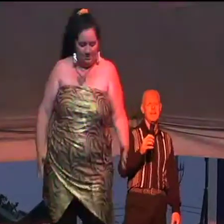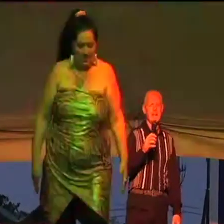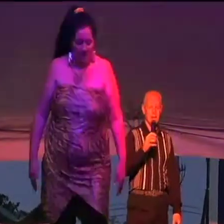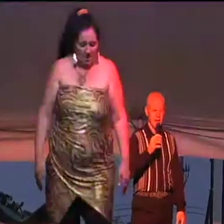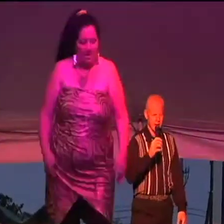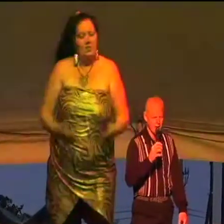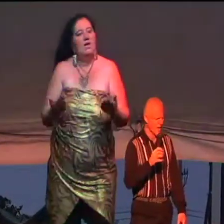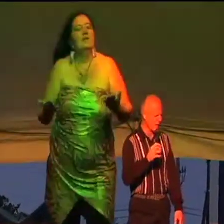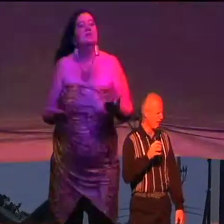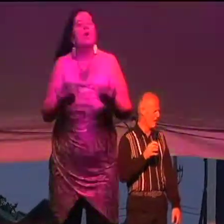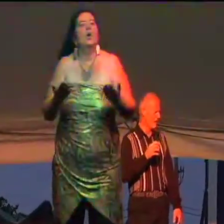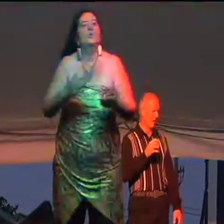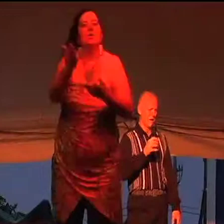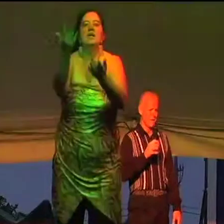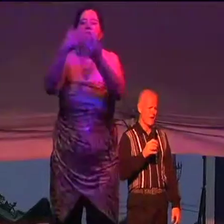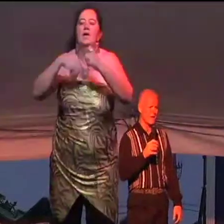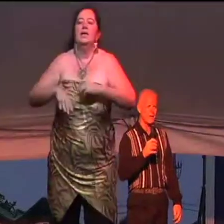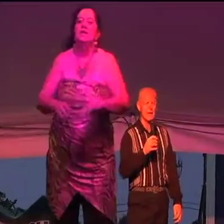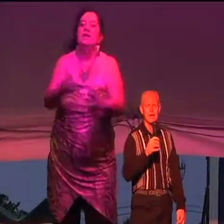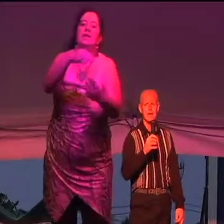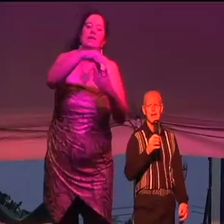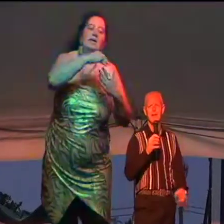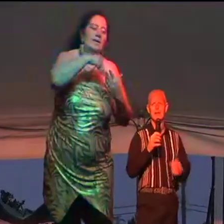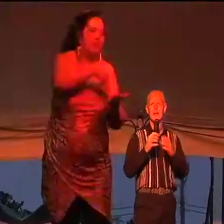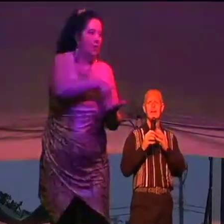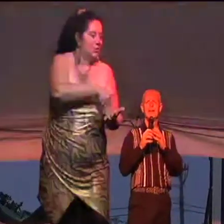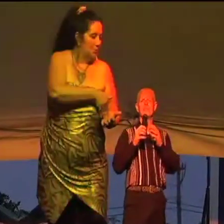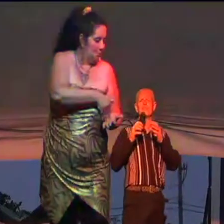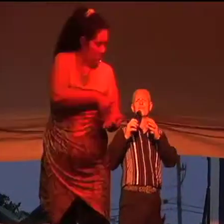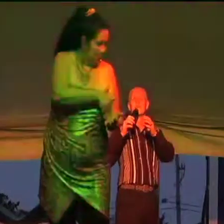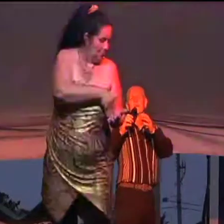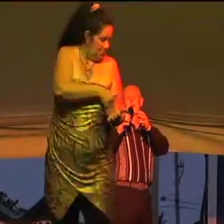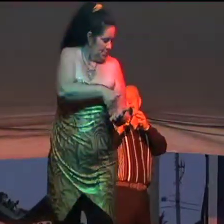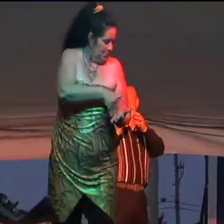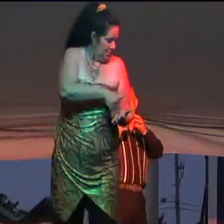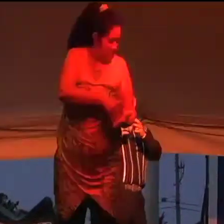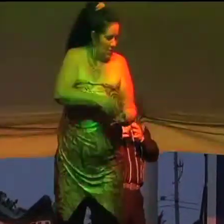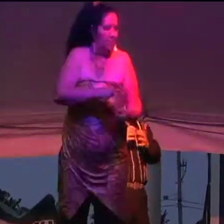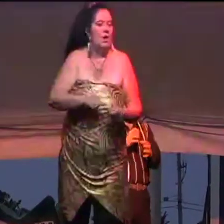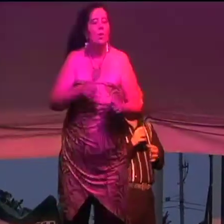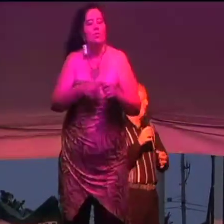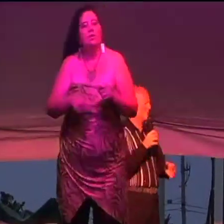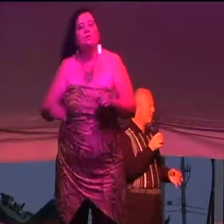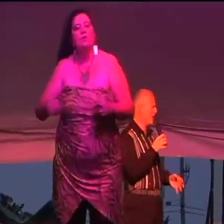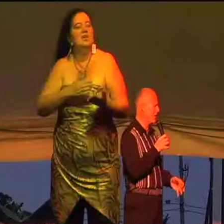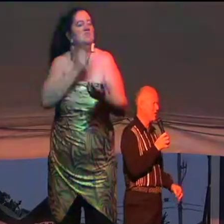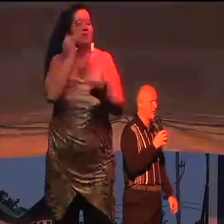And let me all the way back in It's all in my warm